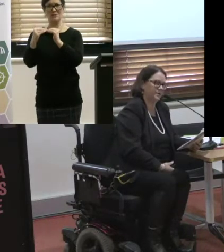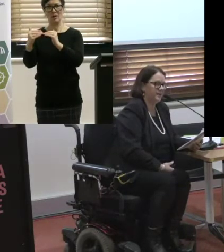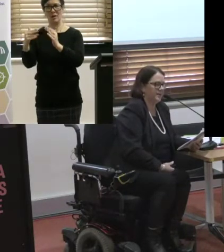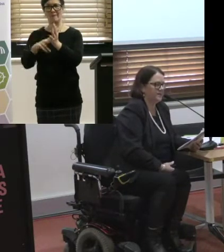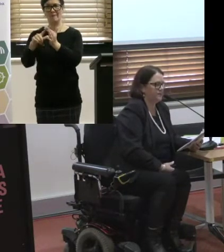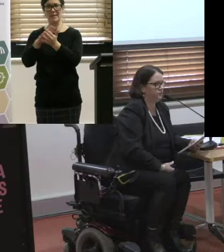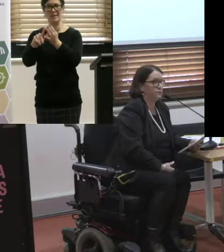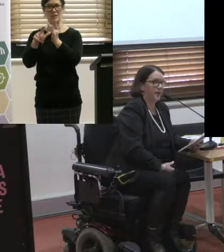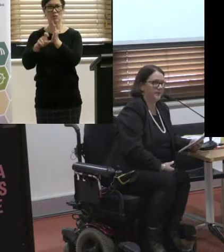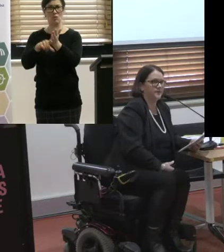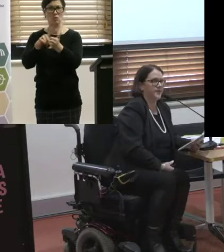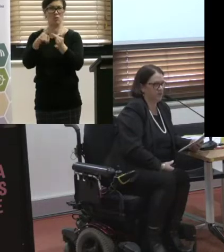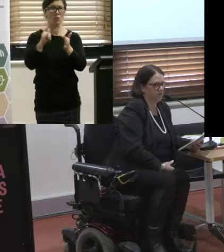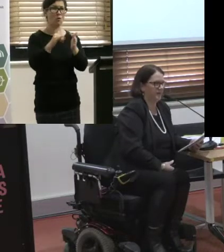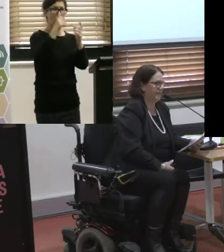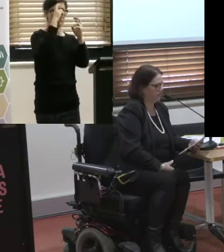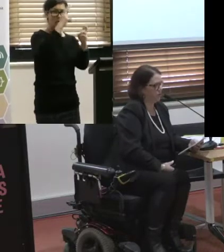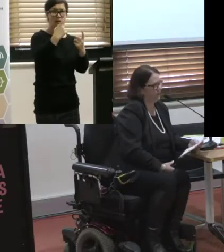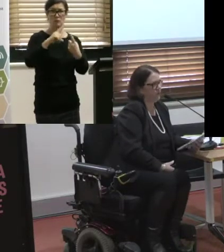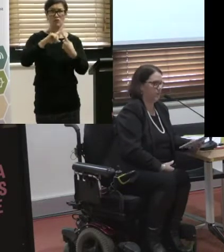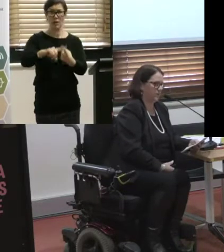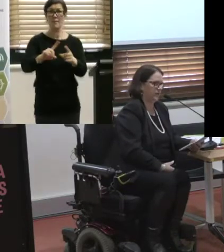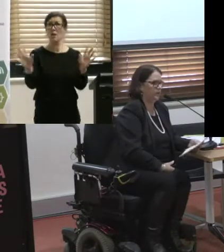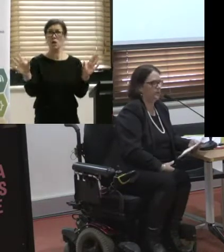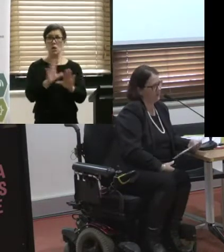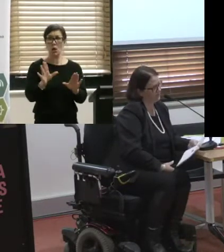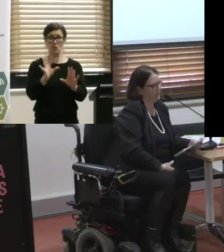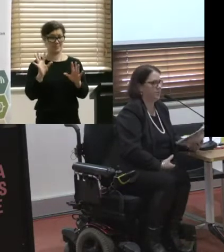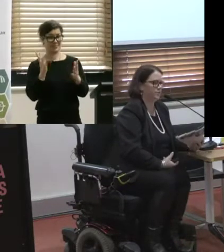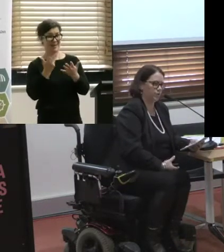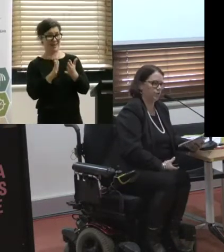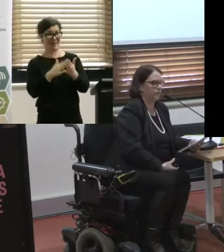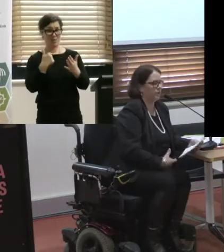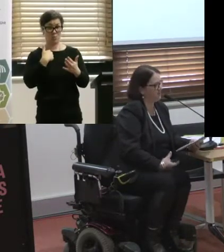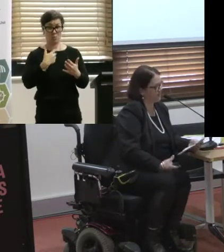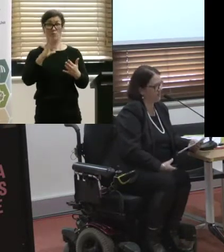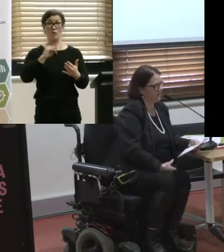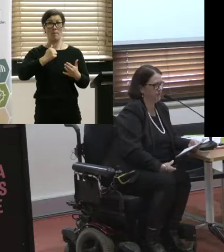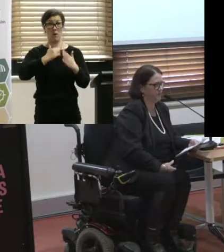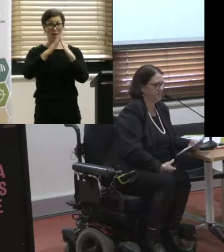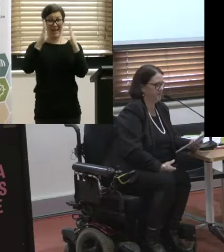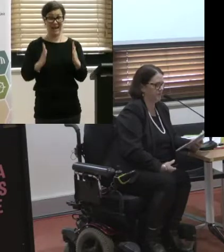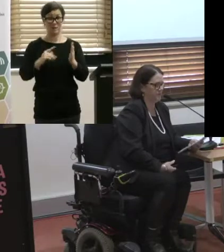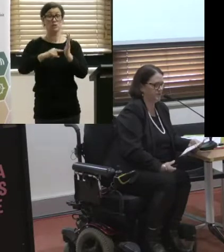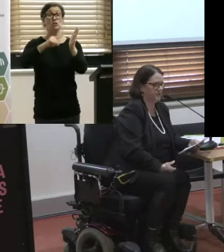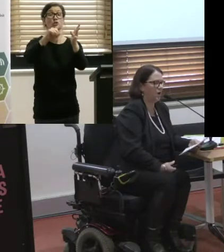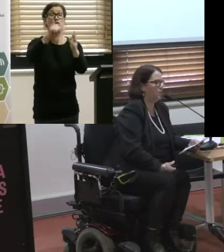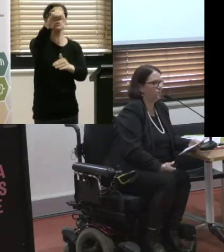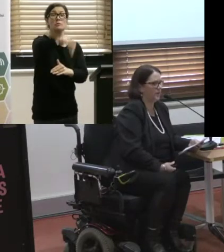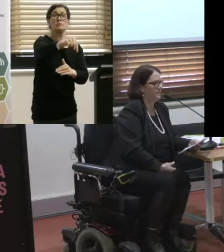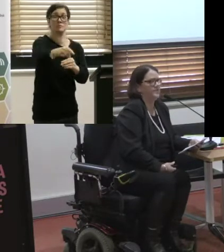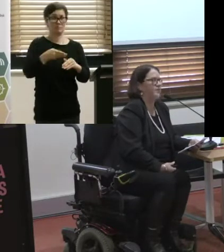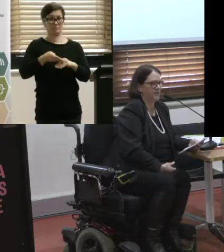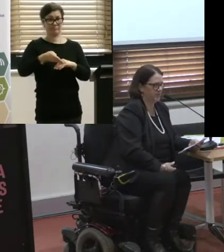tram. It's the footpath connection that gets you to where you're going or the pickup from the door or the community transport that might be used and the